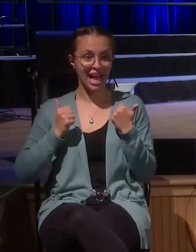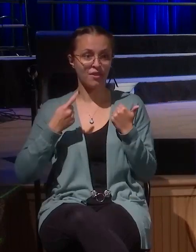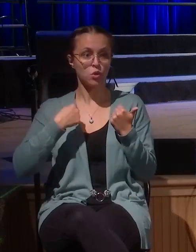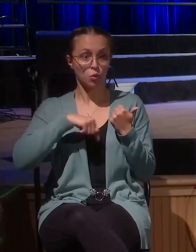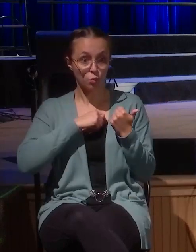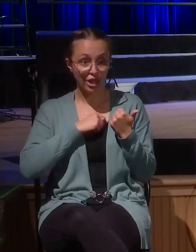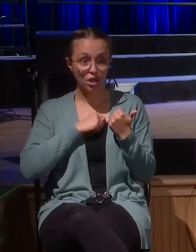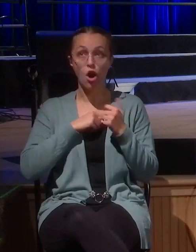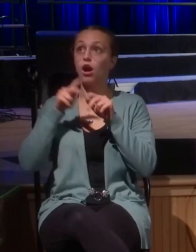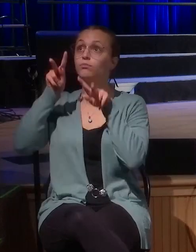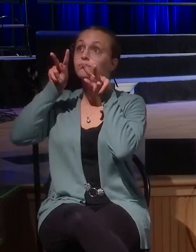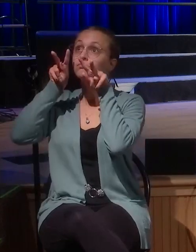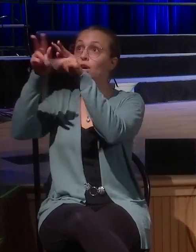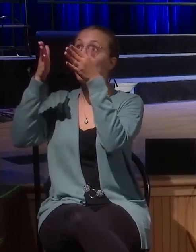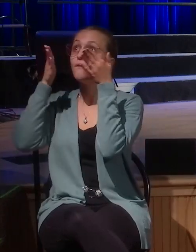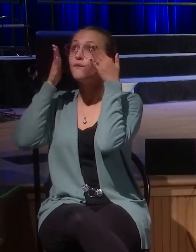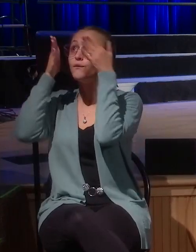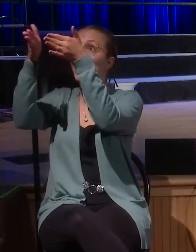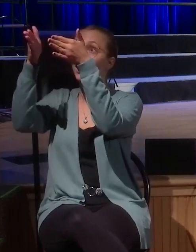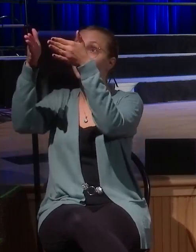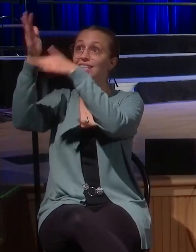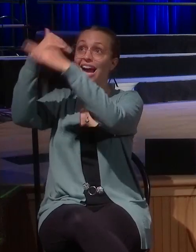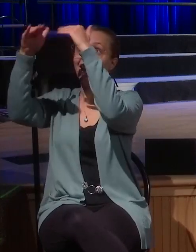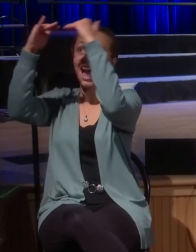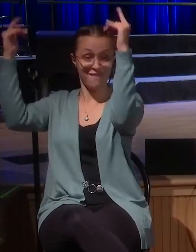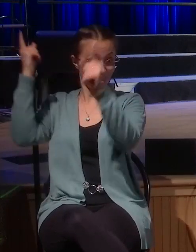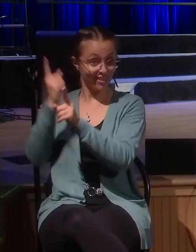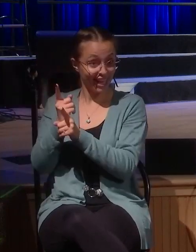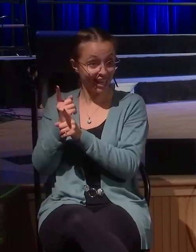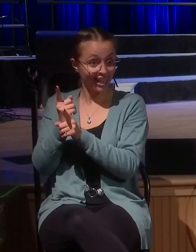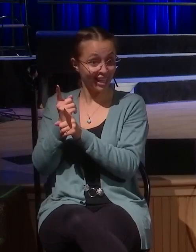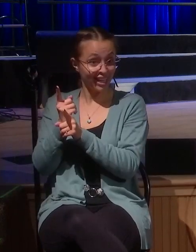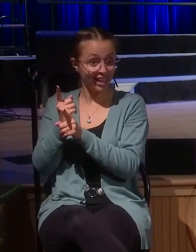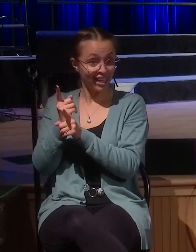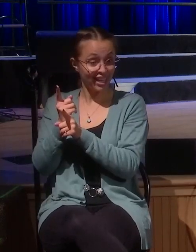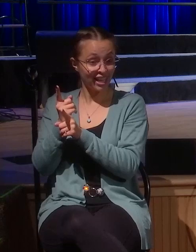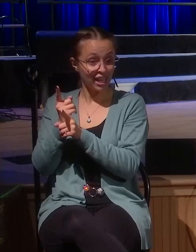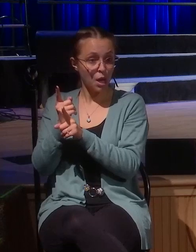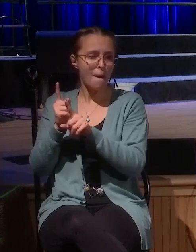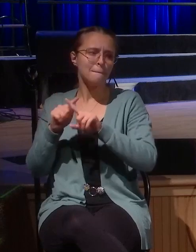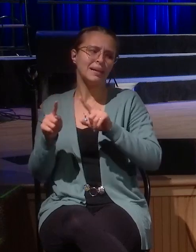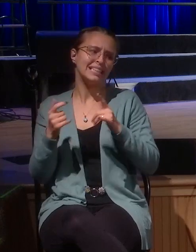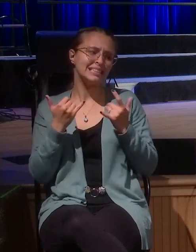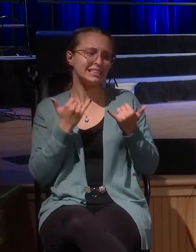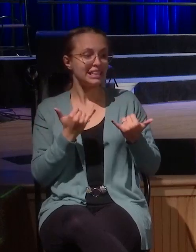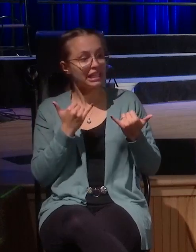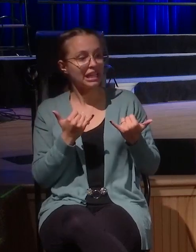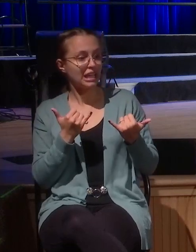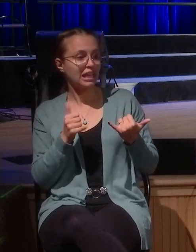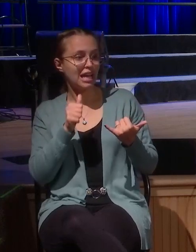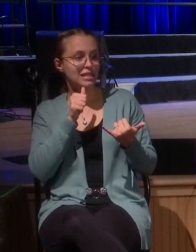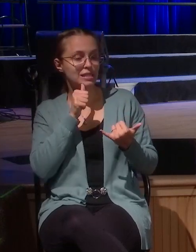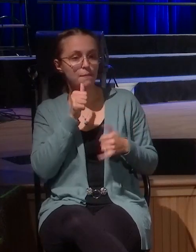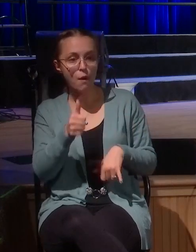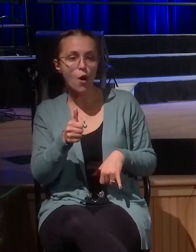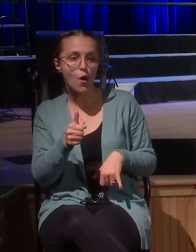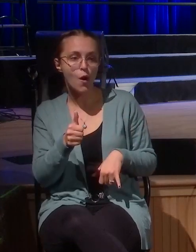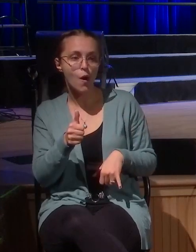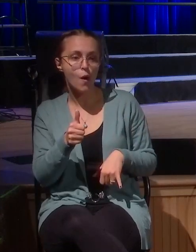Lord, this is a good thing you've given me. This is what I'm headed towards. But today, this afternoon and tomorrow when you go to work there's going to be interruptions and